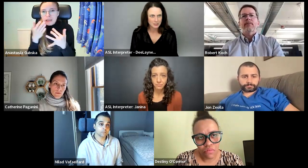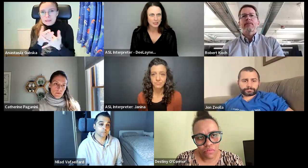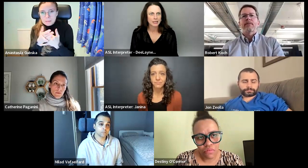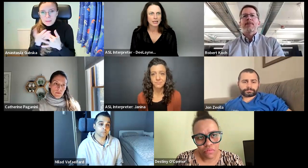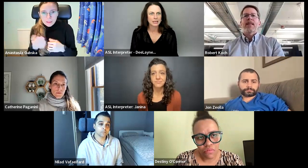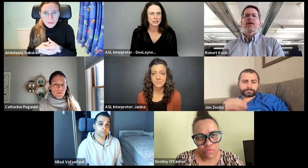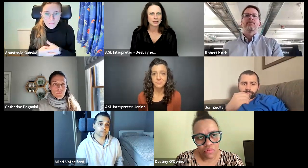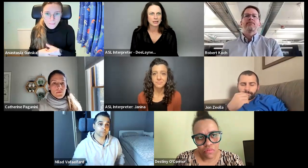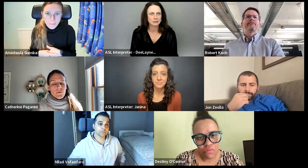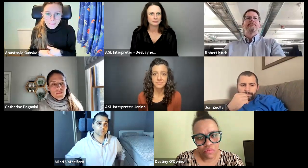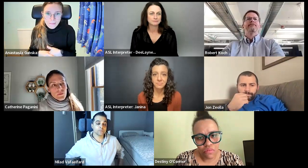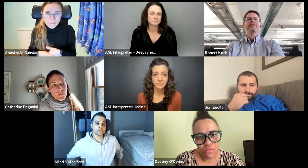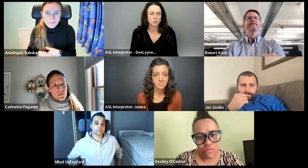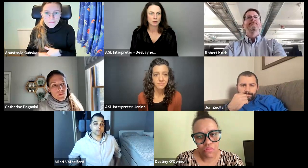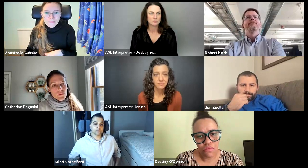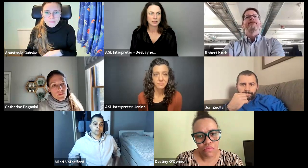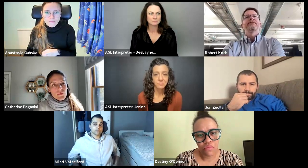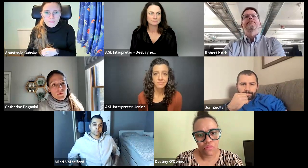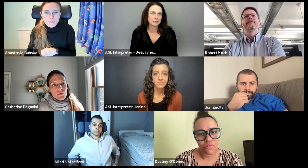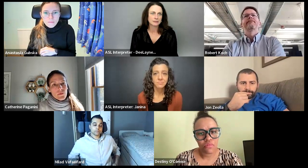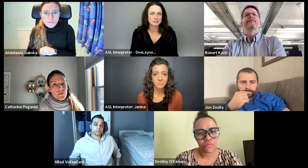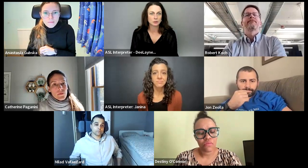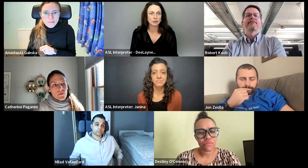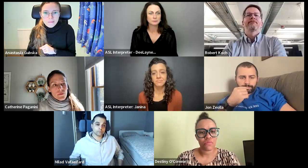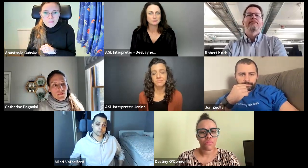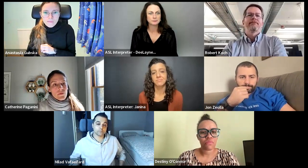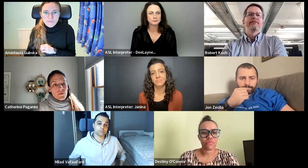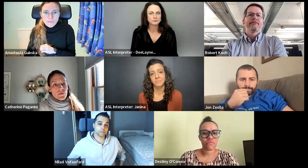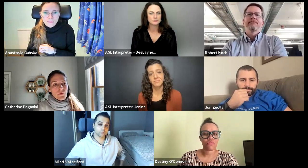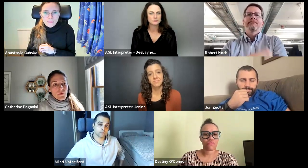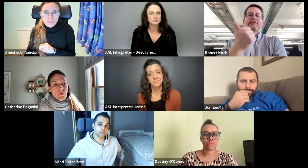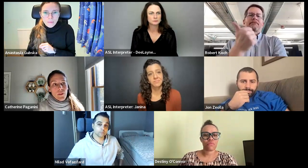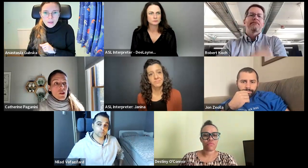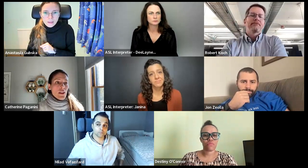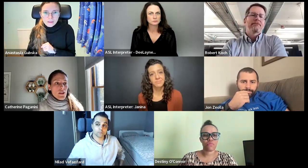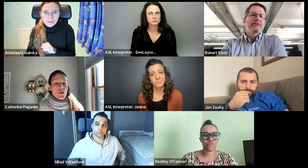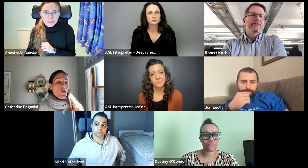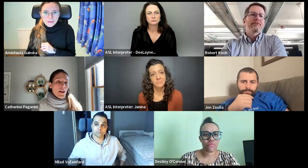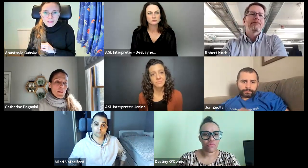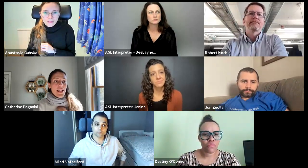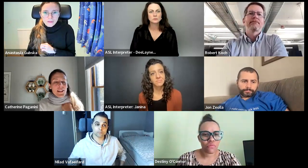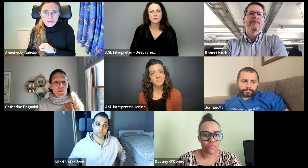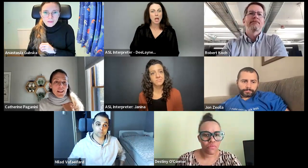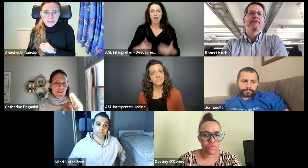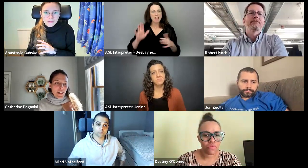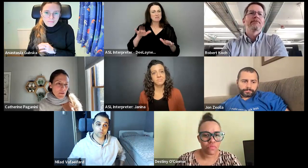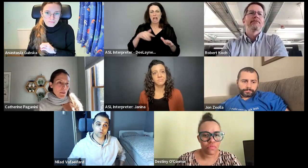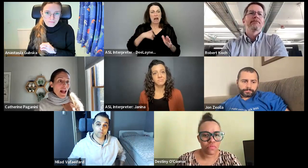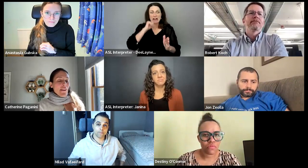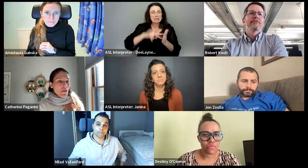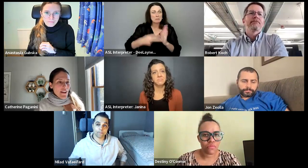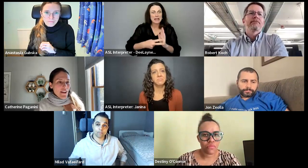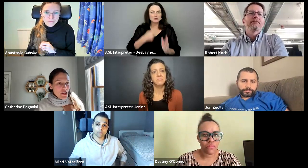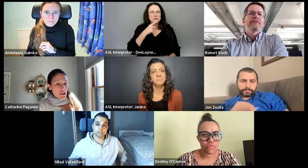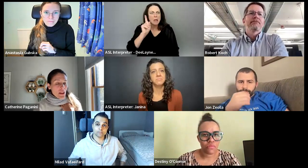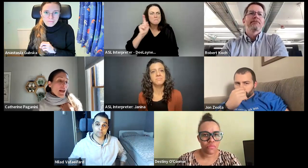and more fitting in this regard. And there's no, I mean, I didn't mean to say like